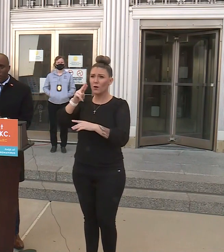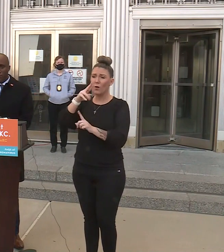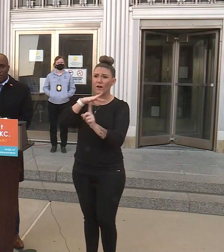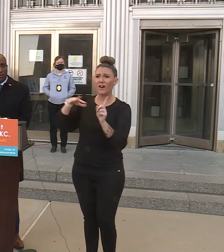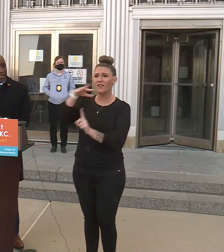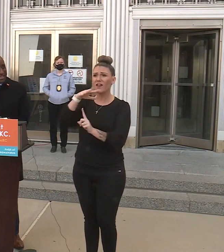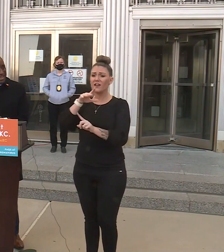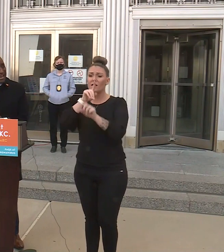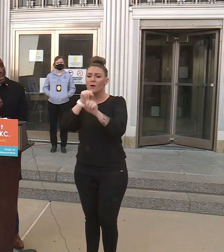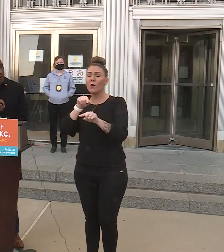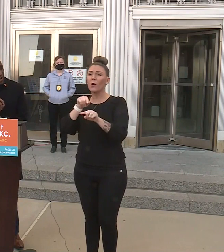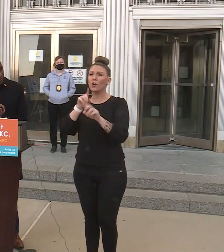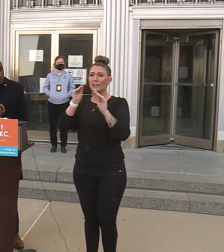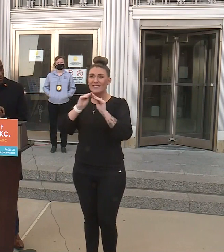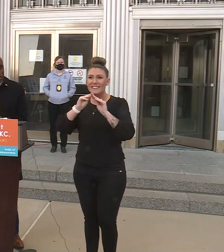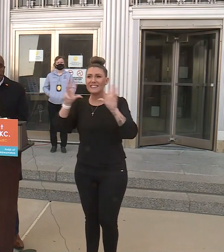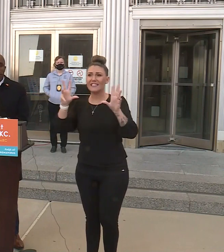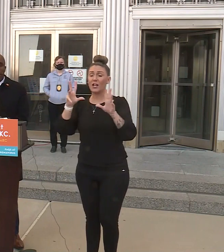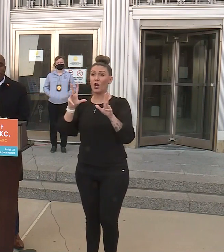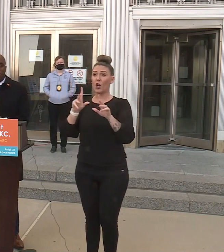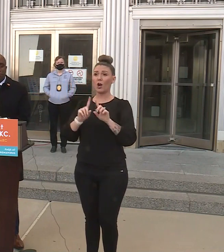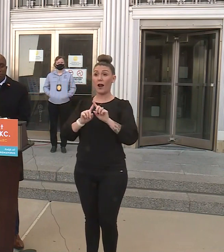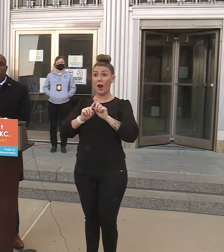order is explicit in that. However,